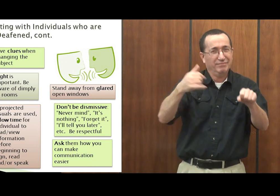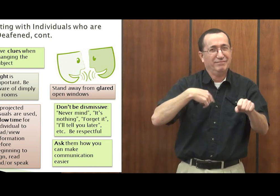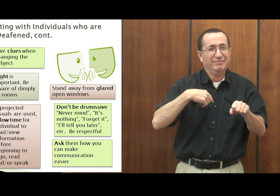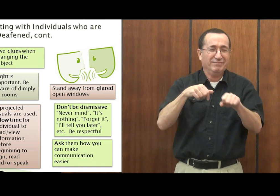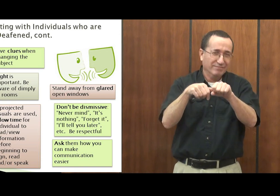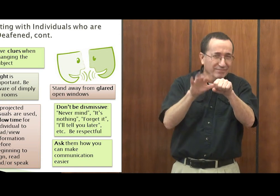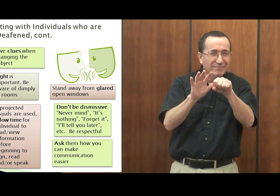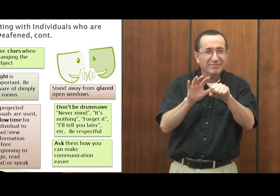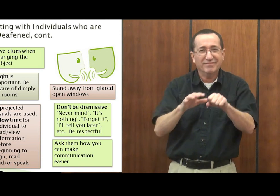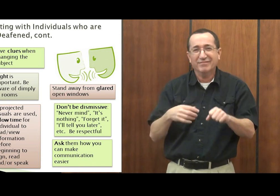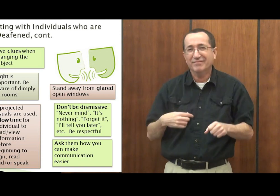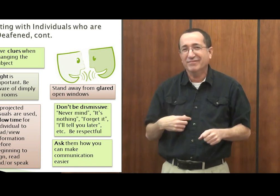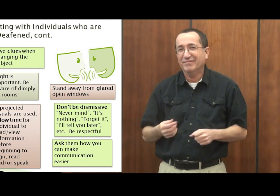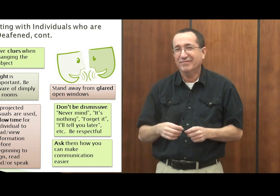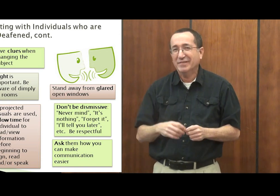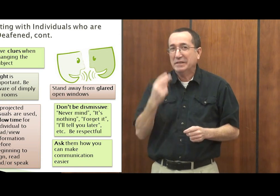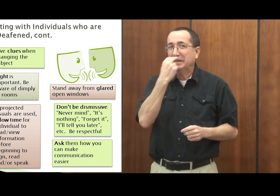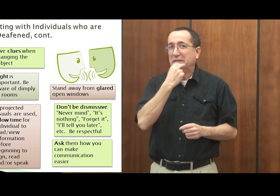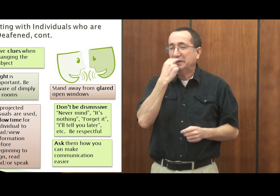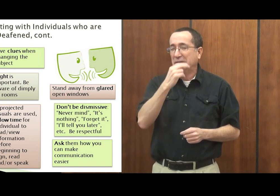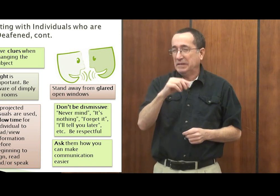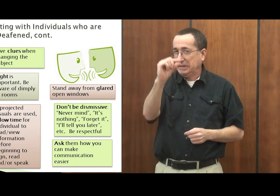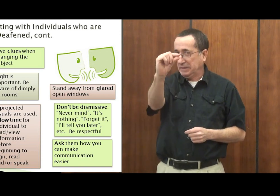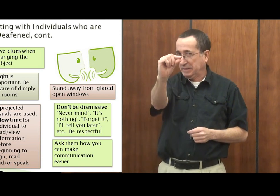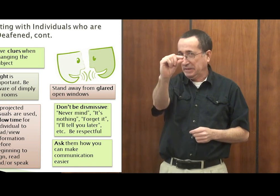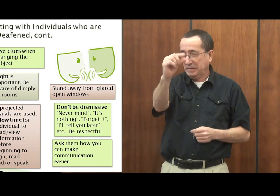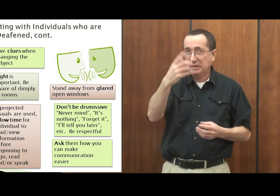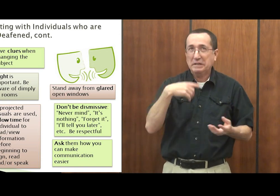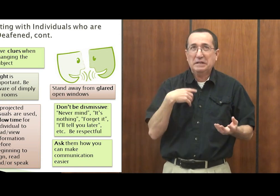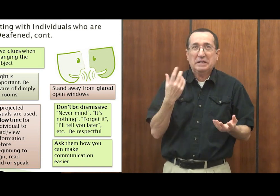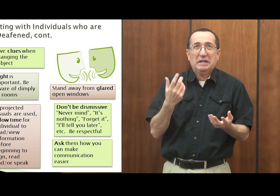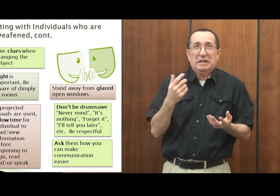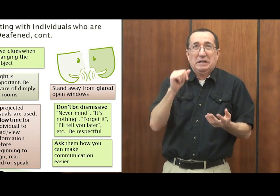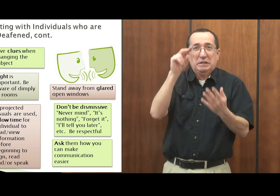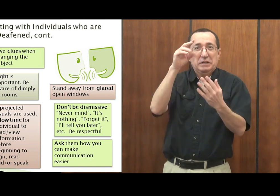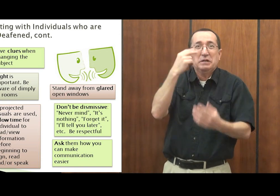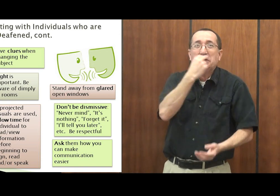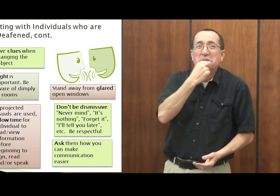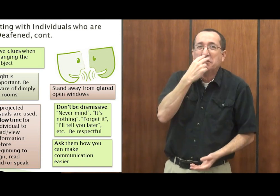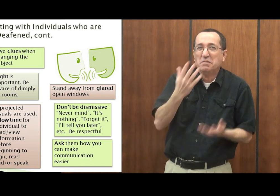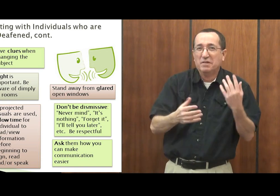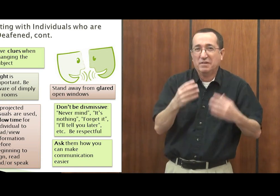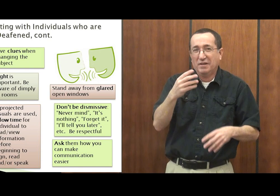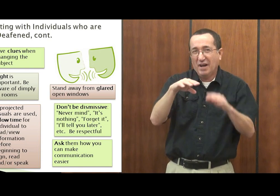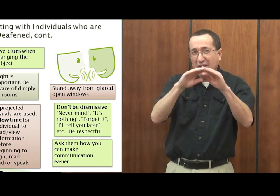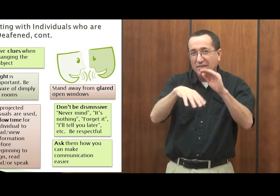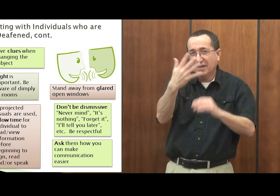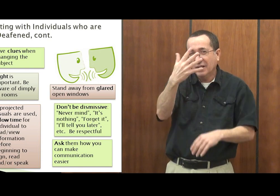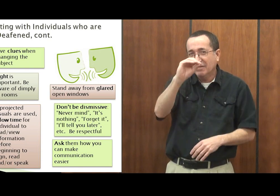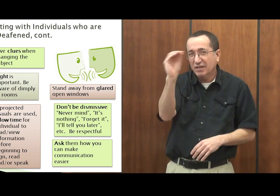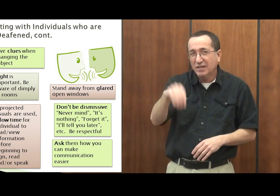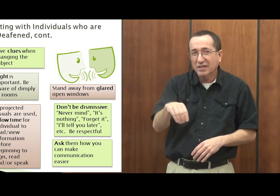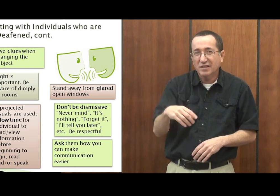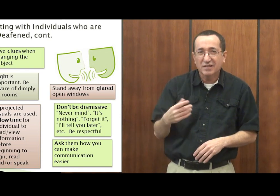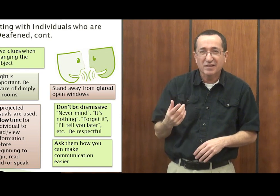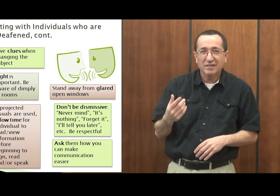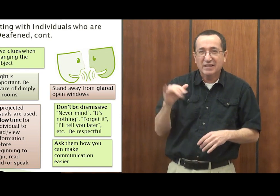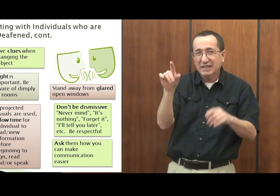it's a very hard skill to learn. And so myself, I read lips very little bit. I mean, I could say I catch about